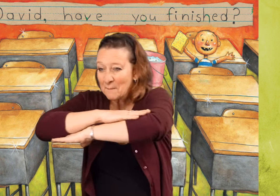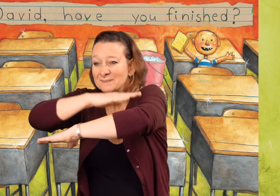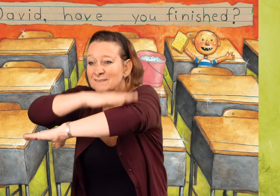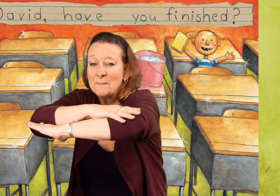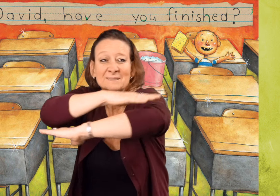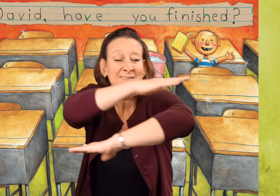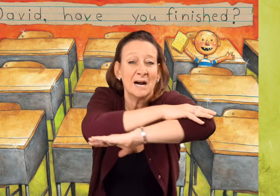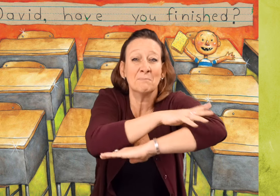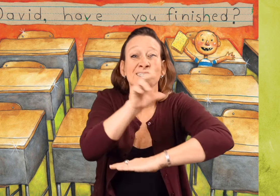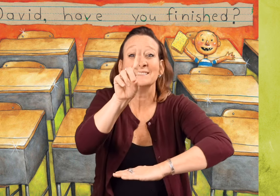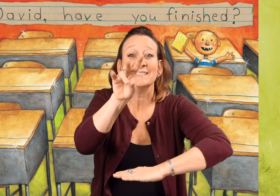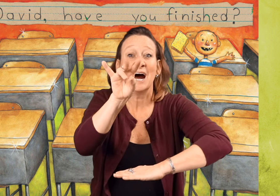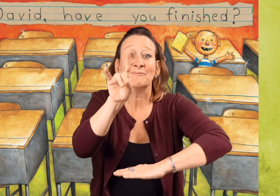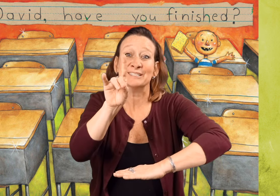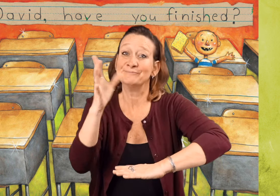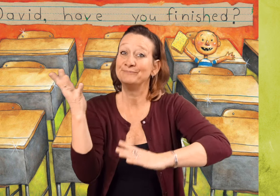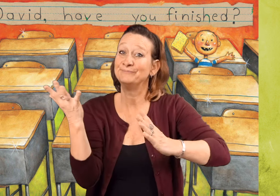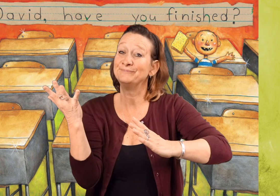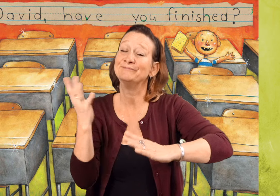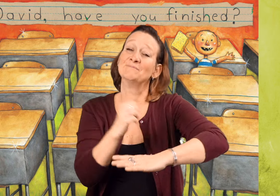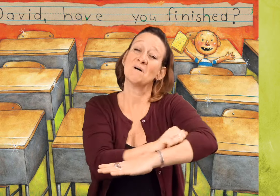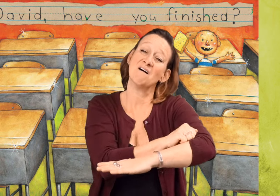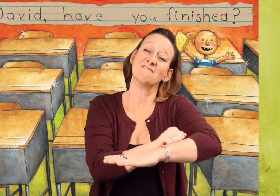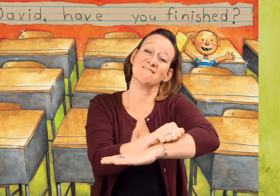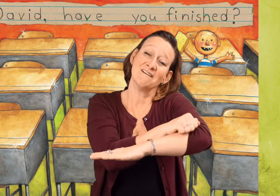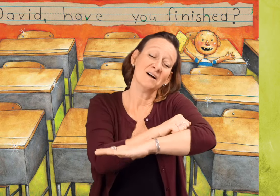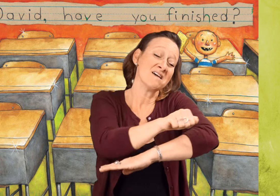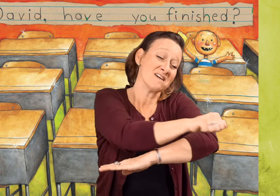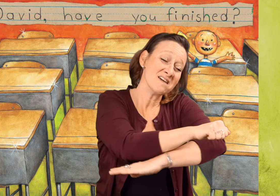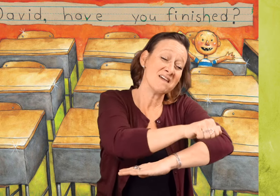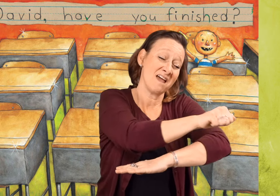David scrubs each and every desk.